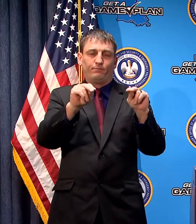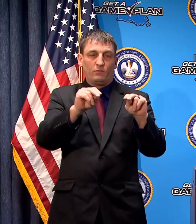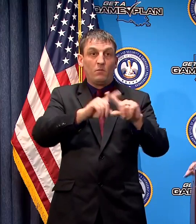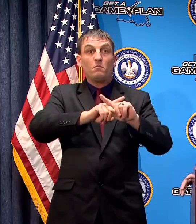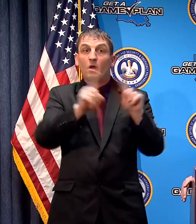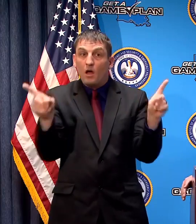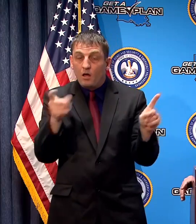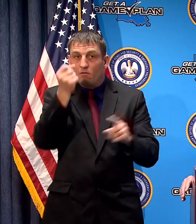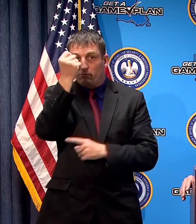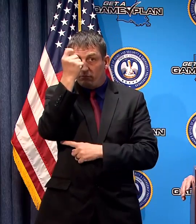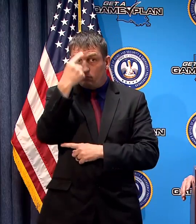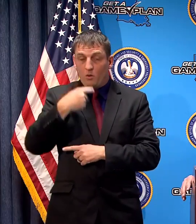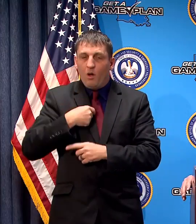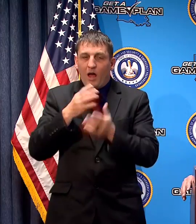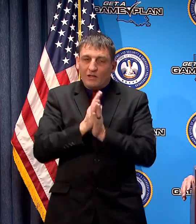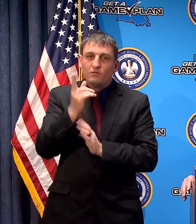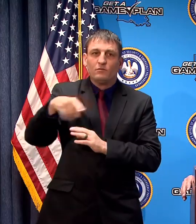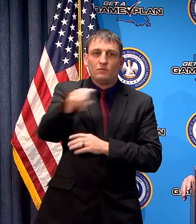asking for their cooperation